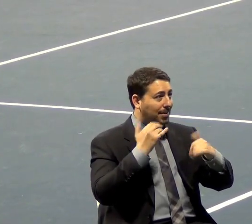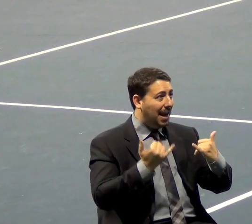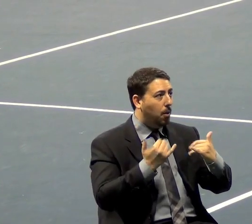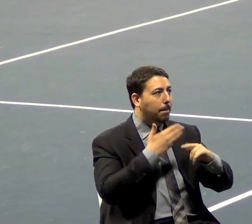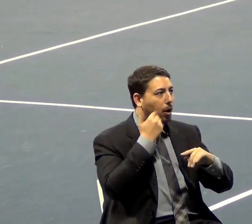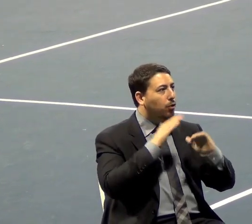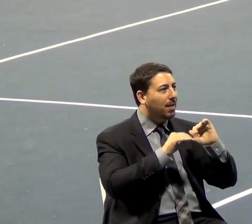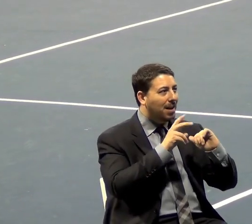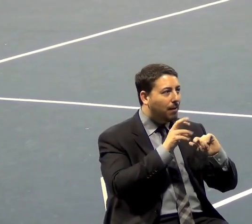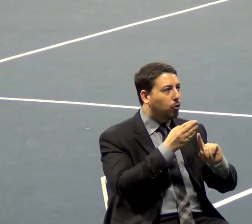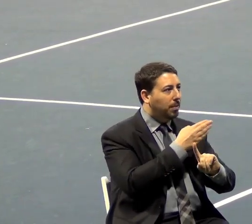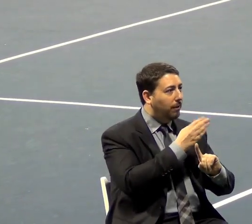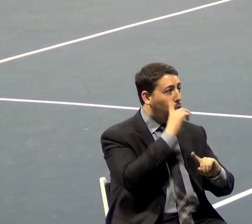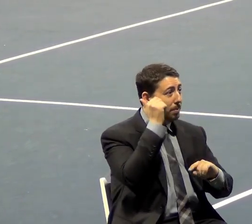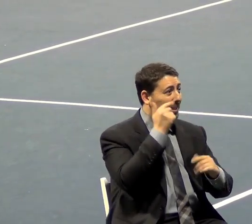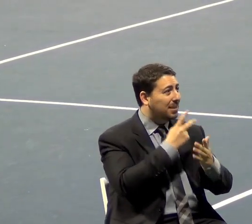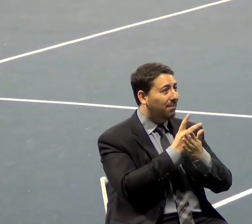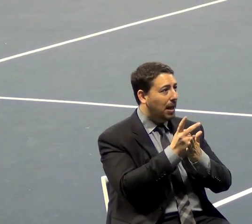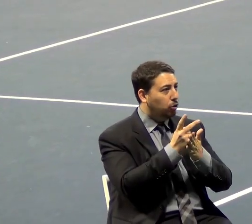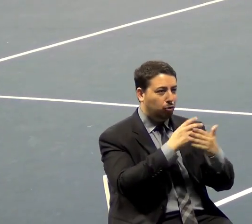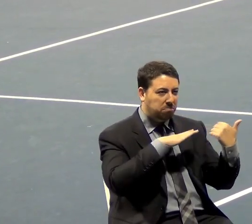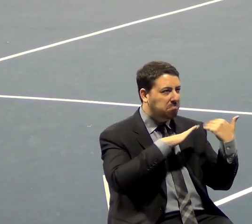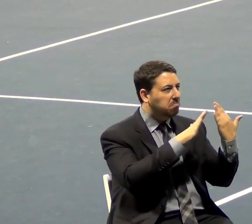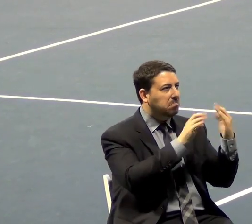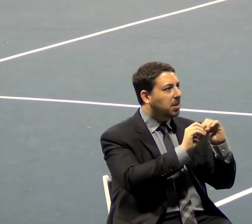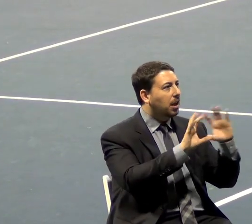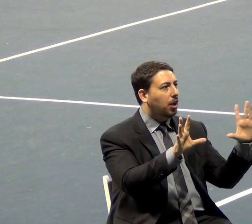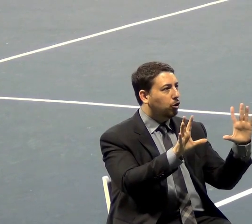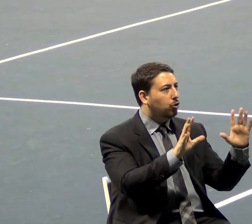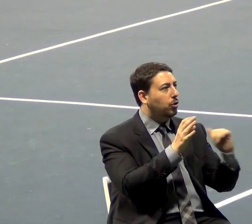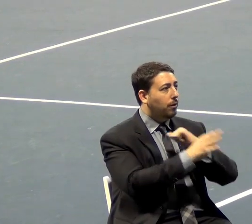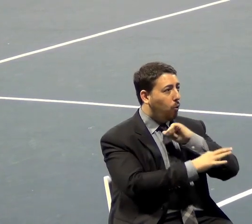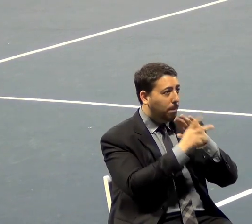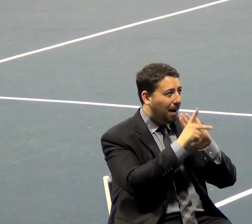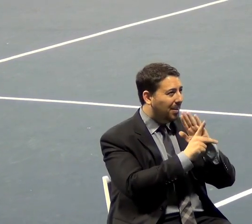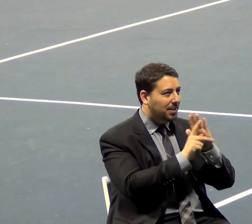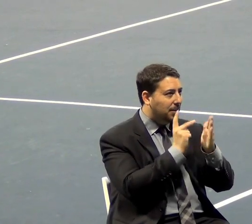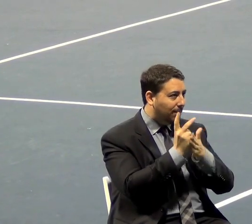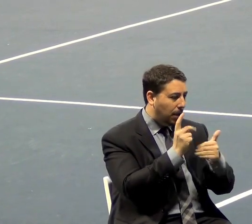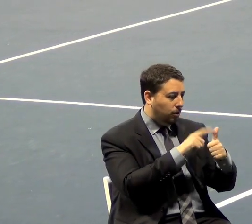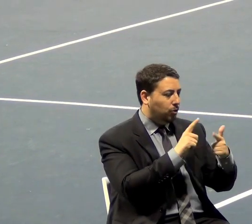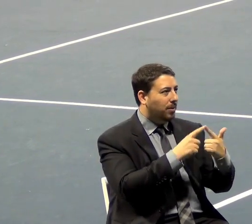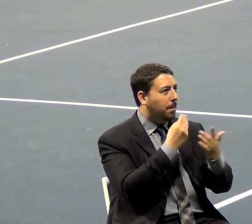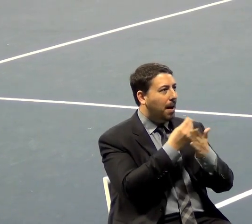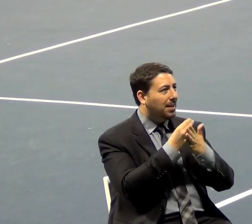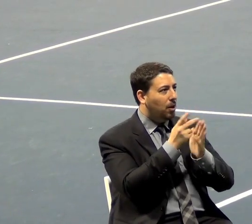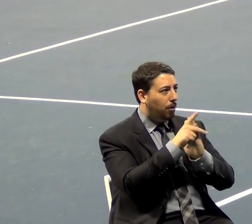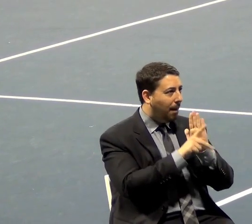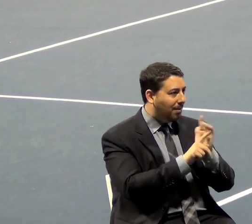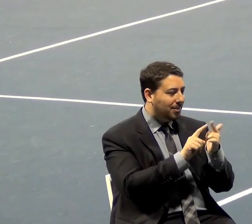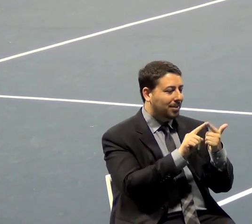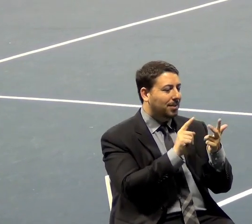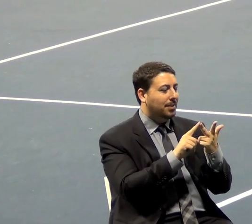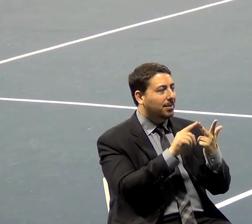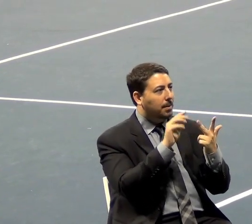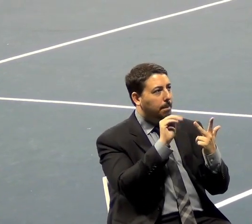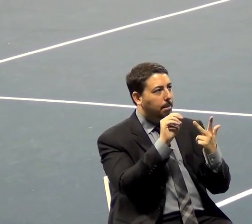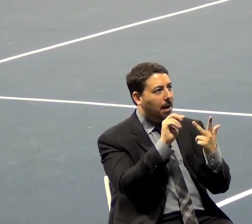is staring them in the face. The foreign policy is a failure, the monetary policy as well as the economic policy. Something has to give, but it